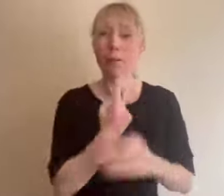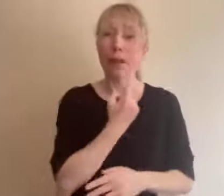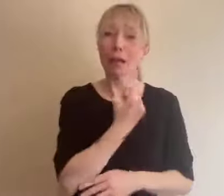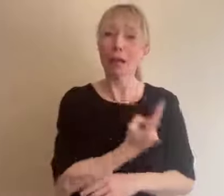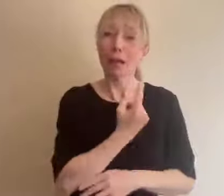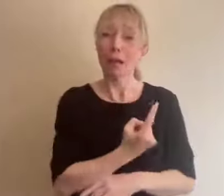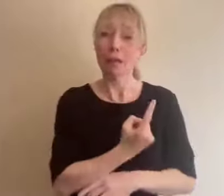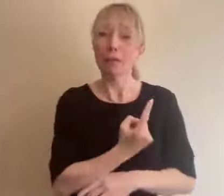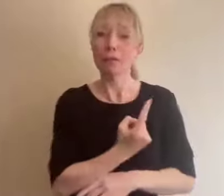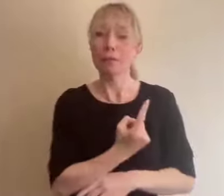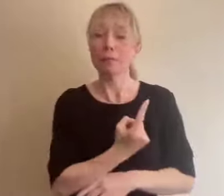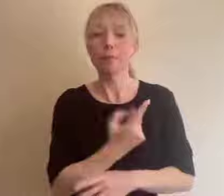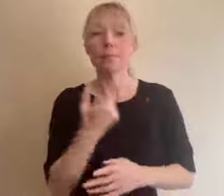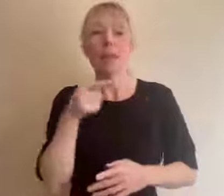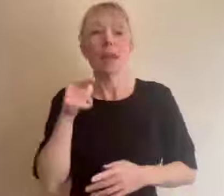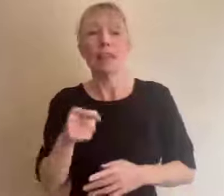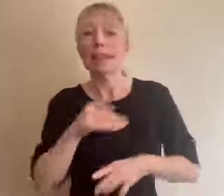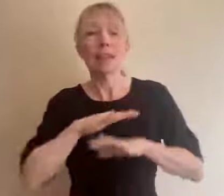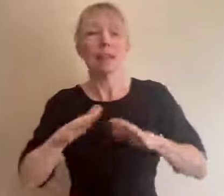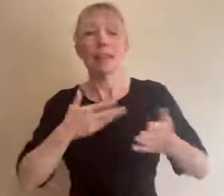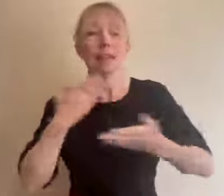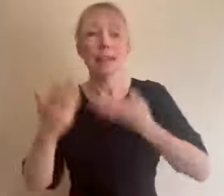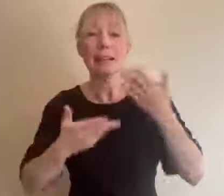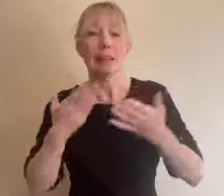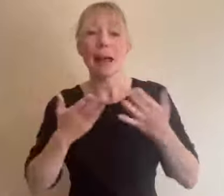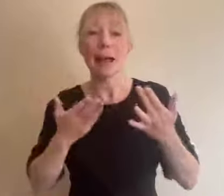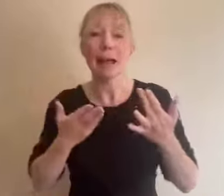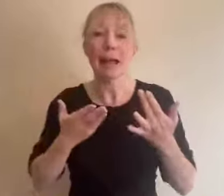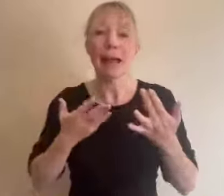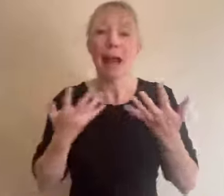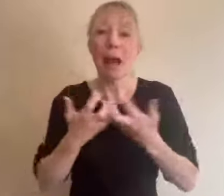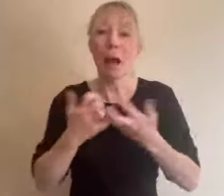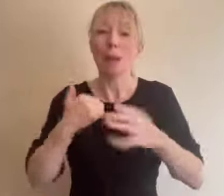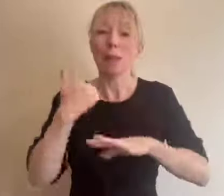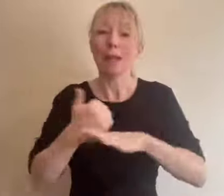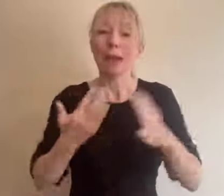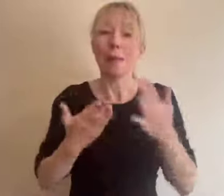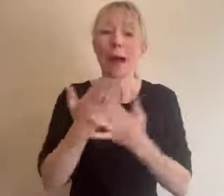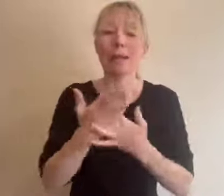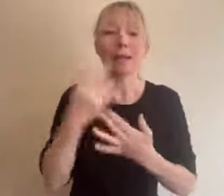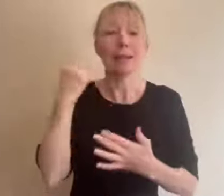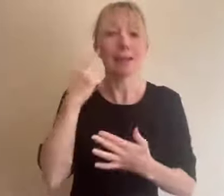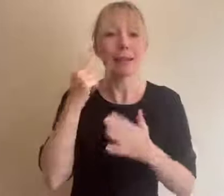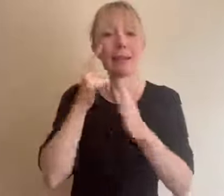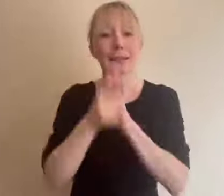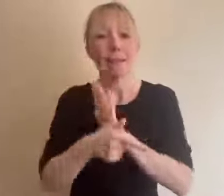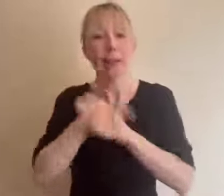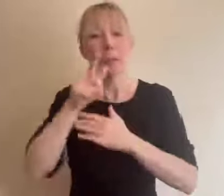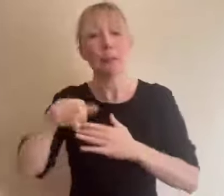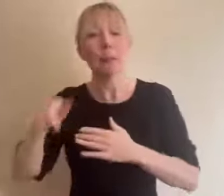guide on how to run a hybrid event which is accessible for deaf and disabled people but we will discuss access briefly